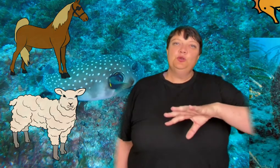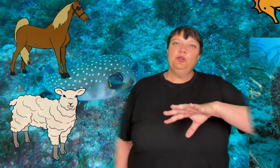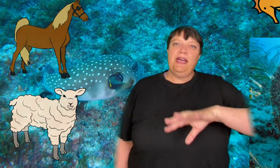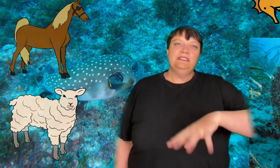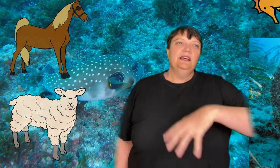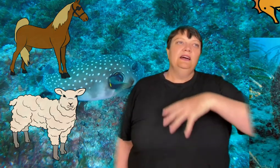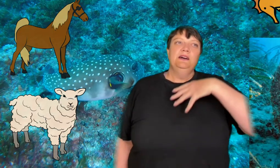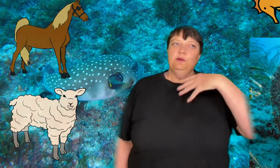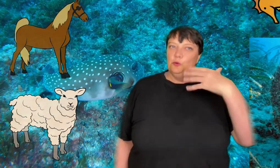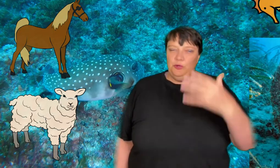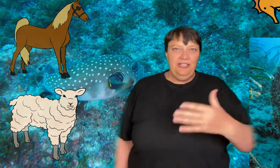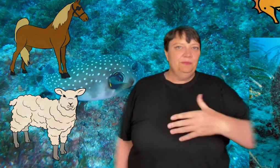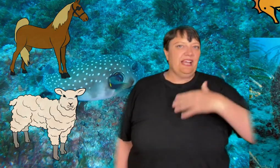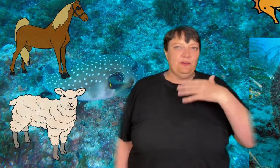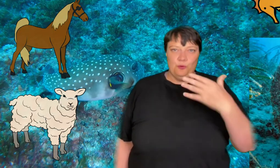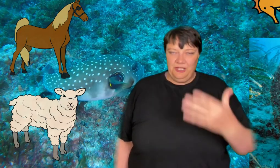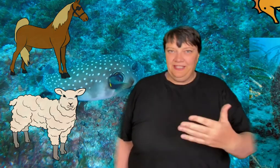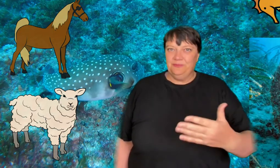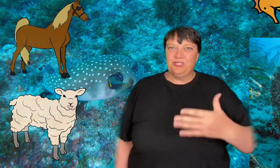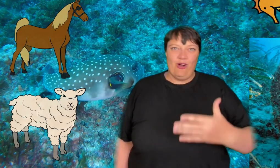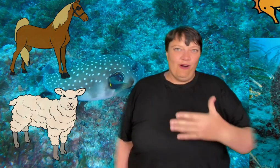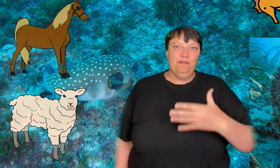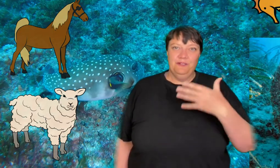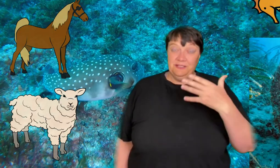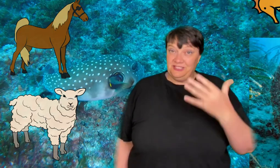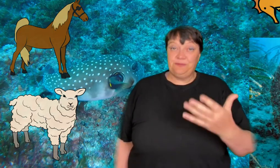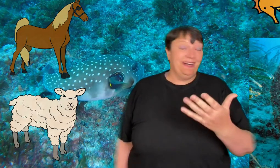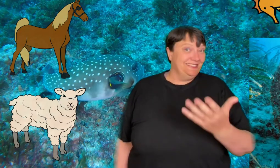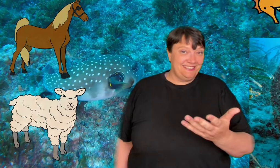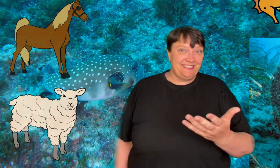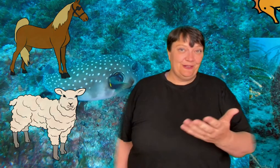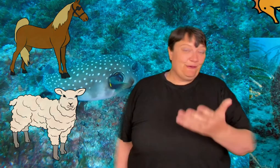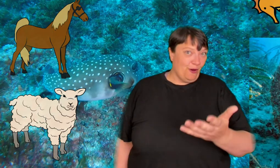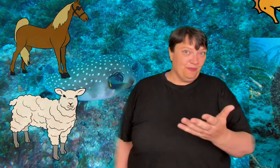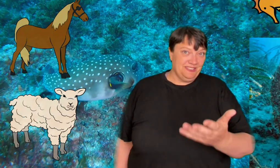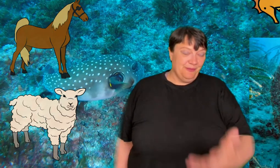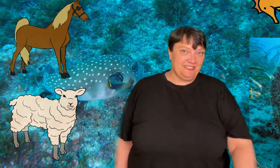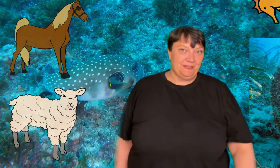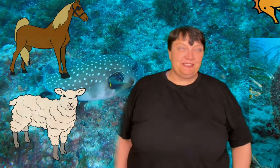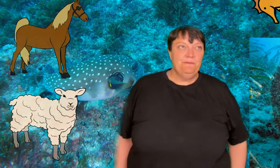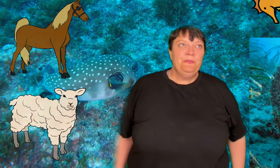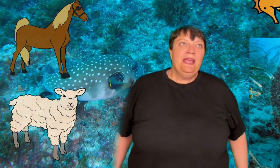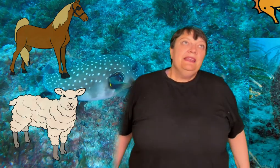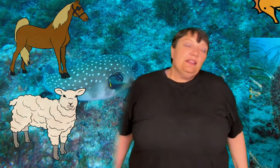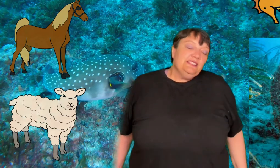to create reams and reams of spun silk from these mussels. Now these